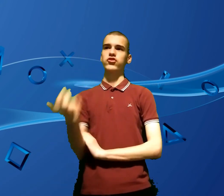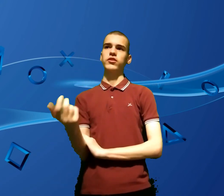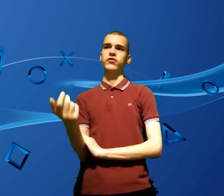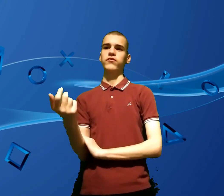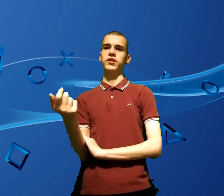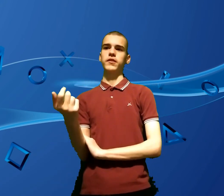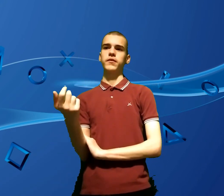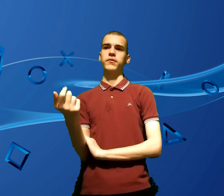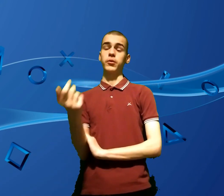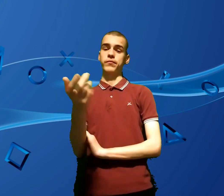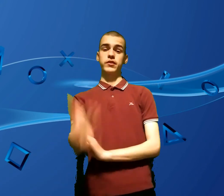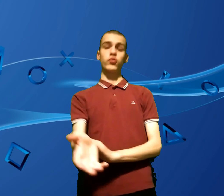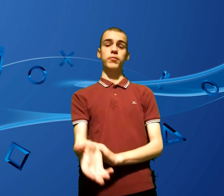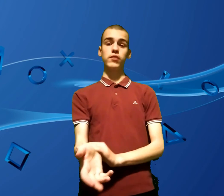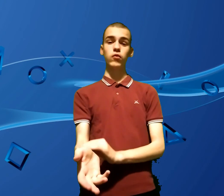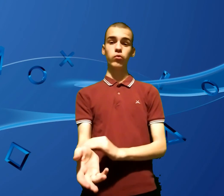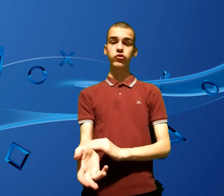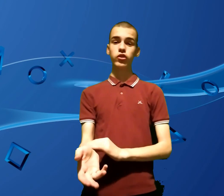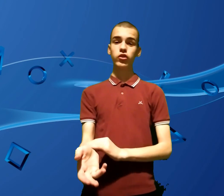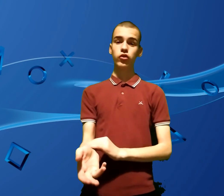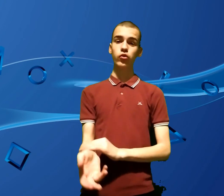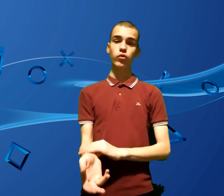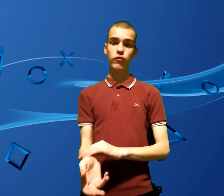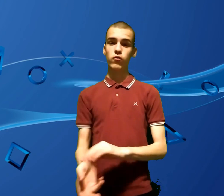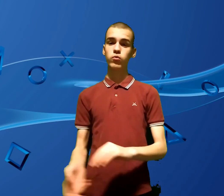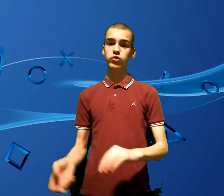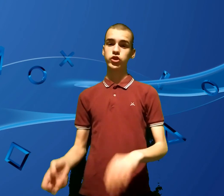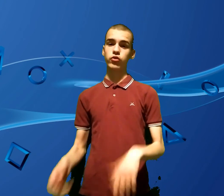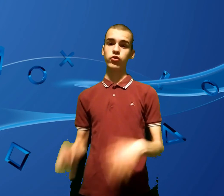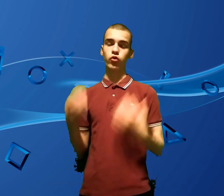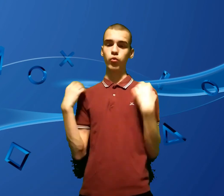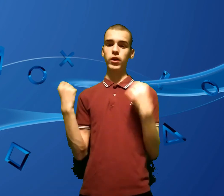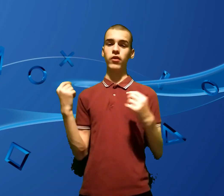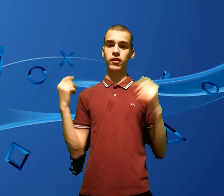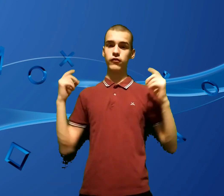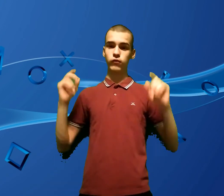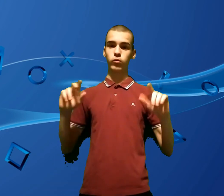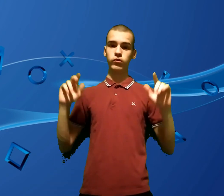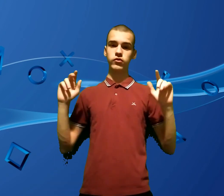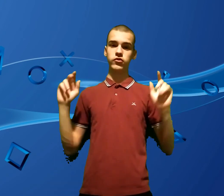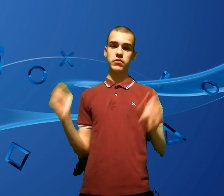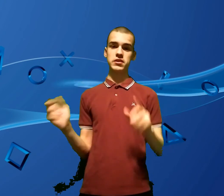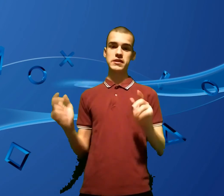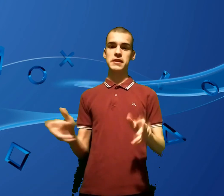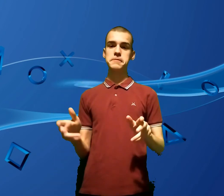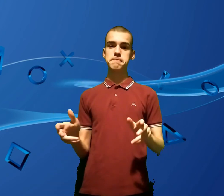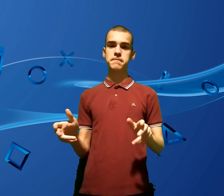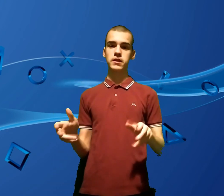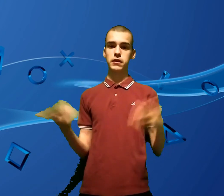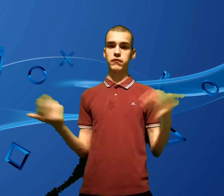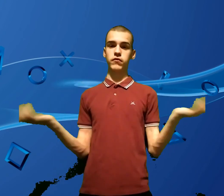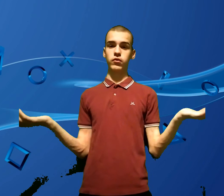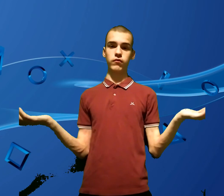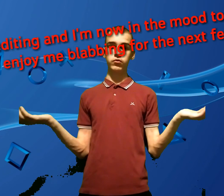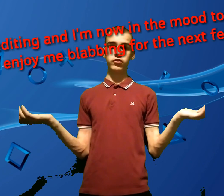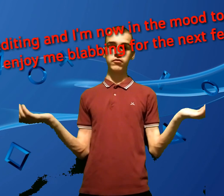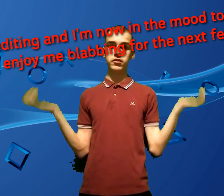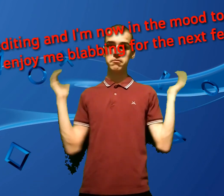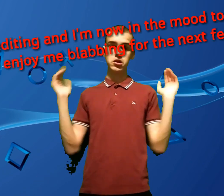strange thing, well, talking about the vaults, the vault shirt you're wearing is Vault 17. Never found Vault 17, but